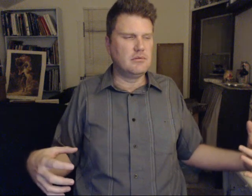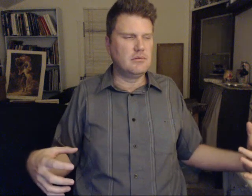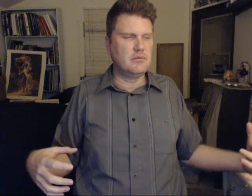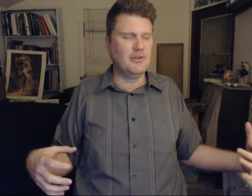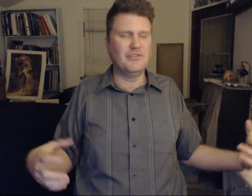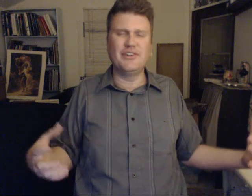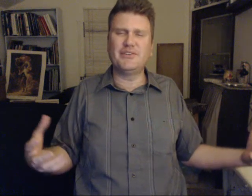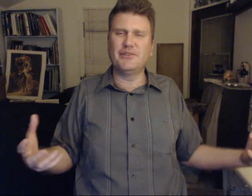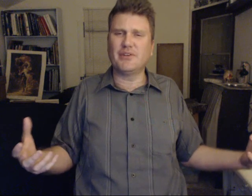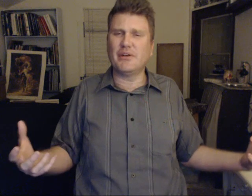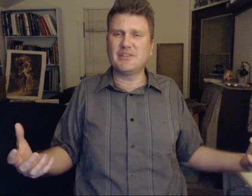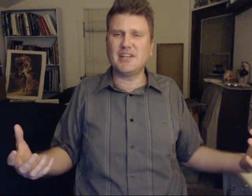Your elites use it all the time.